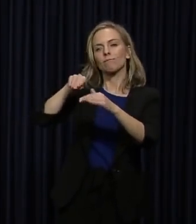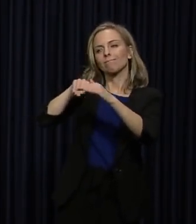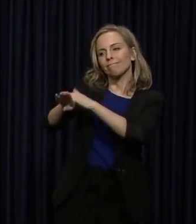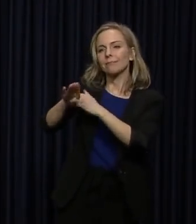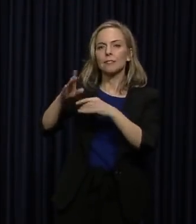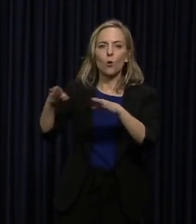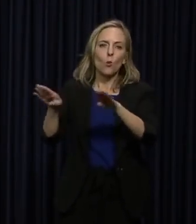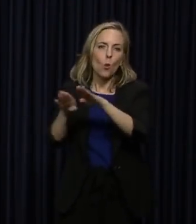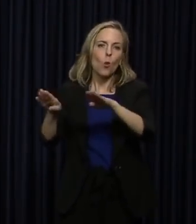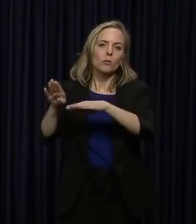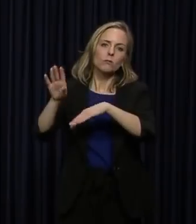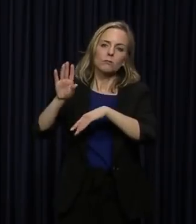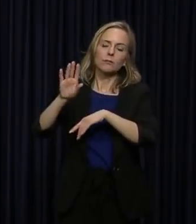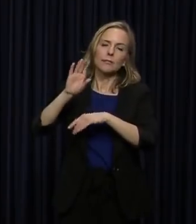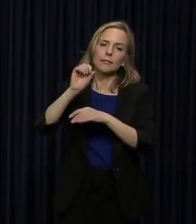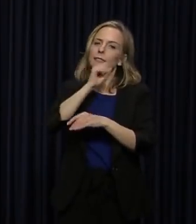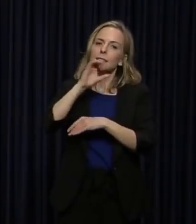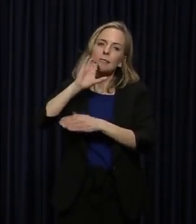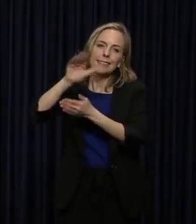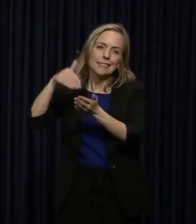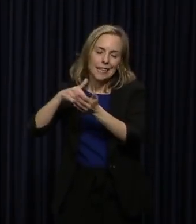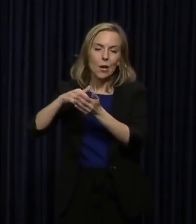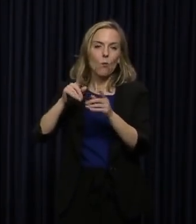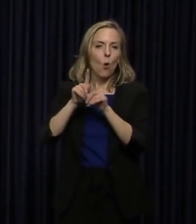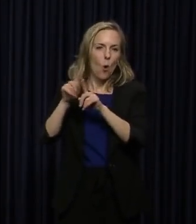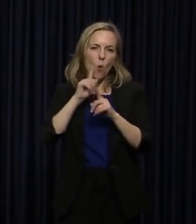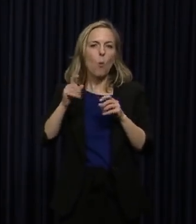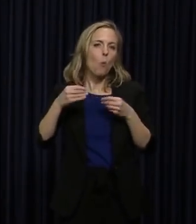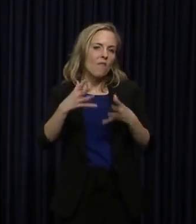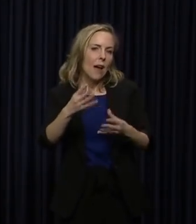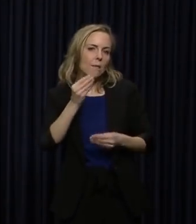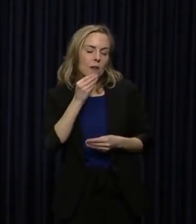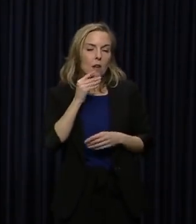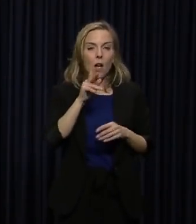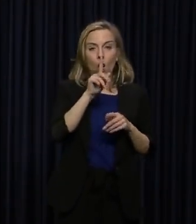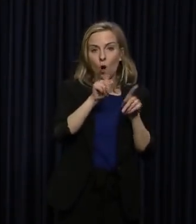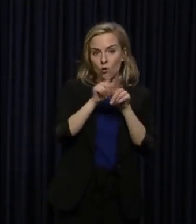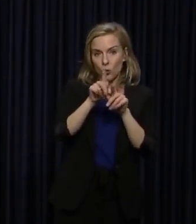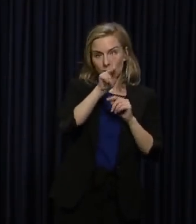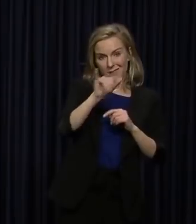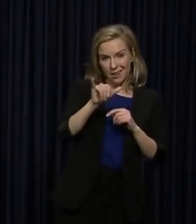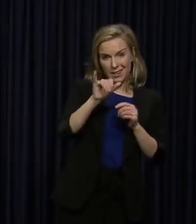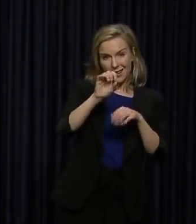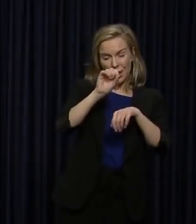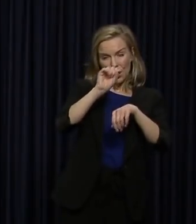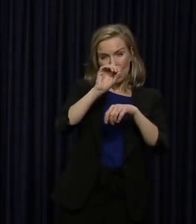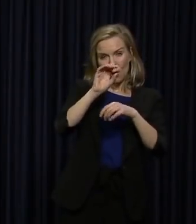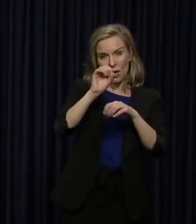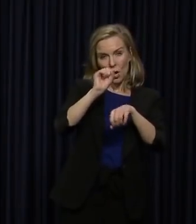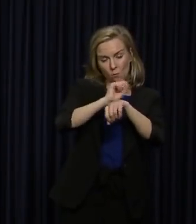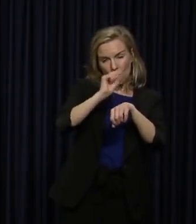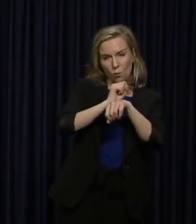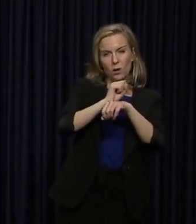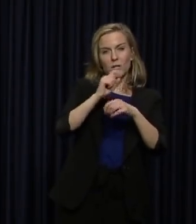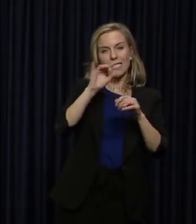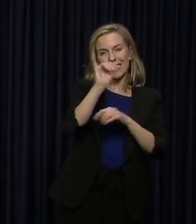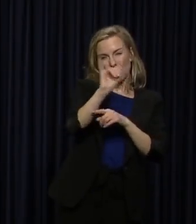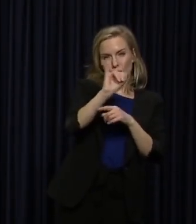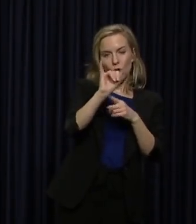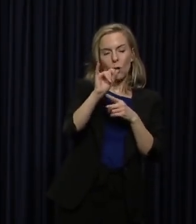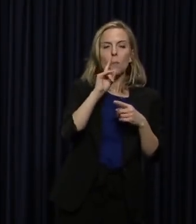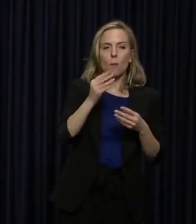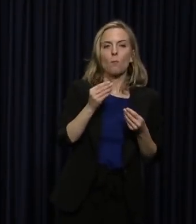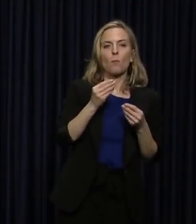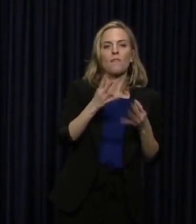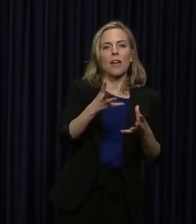side to make sure that we're providing it. We announced through the Kentucky Employers Mutual Insurance that we'll be providing wage replacement benefits